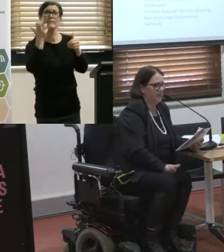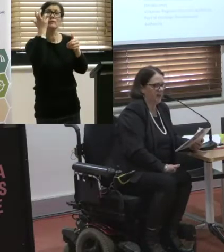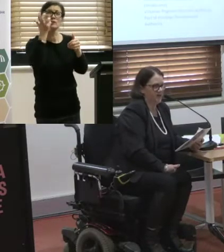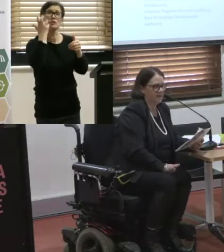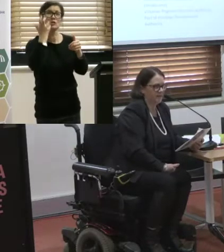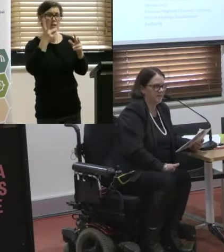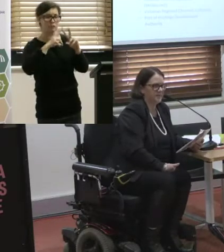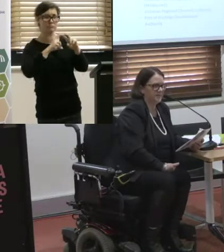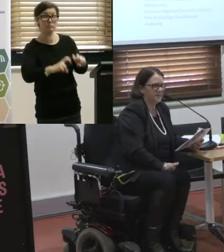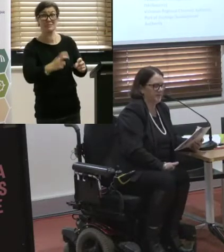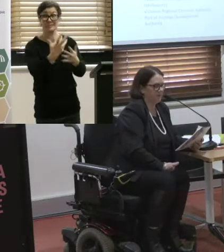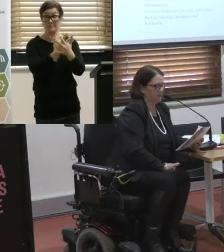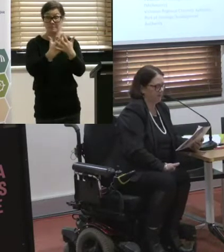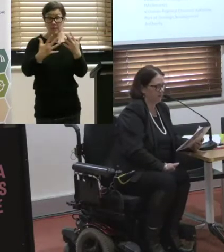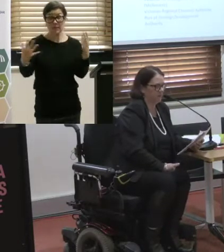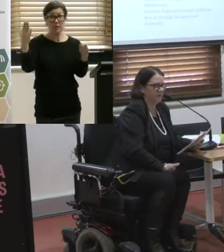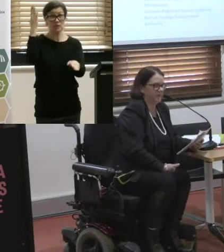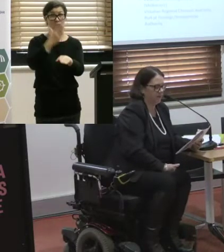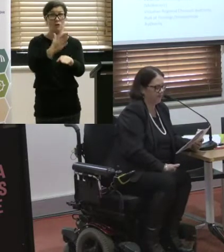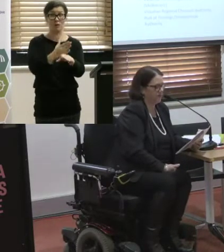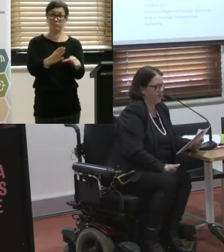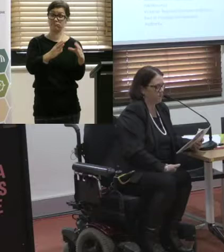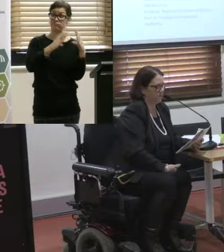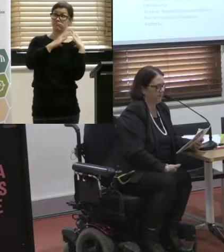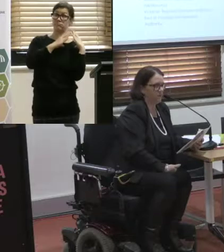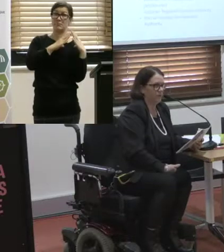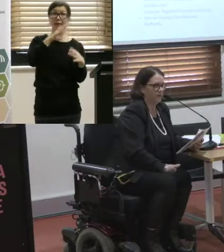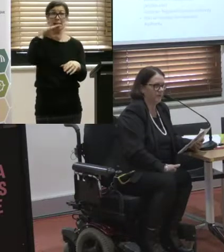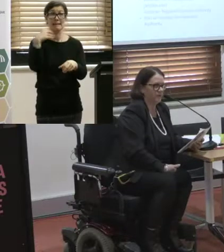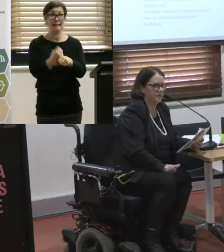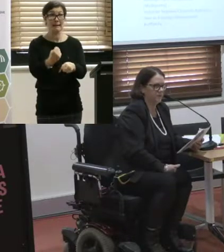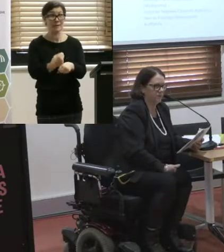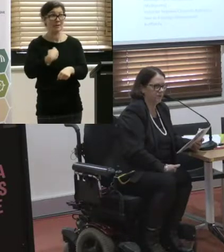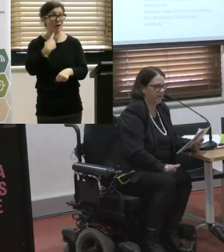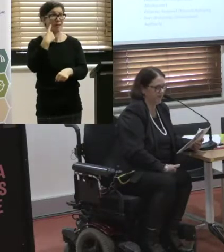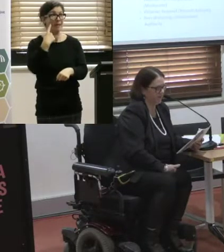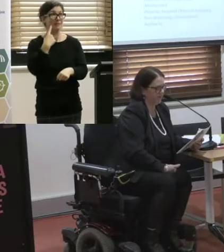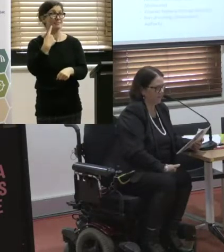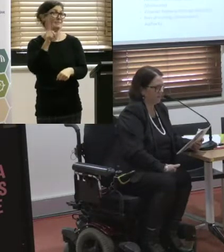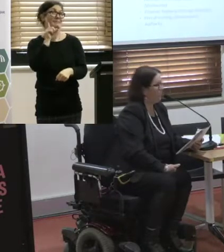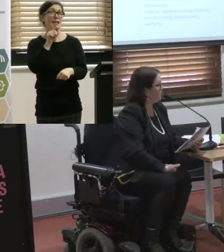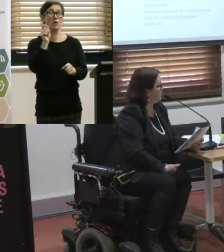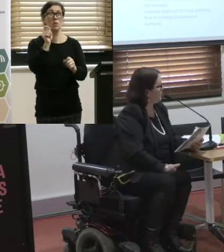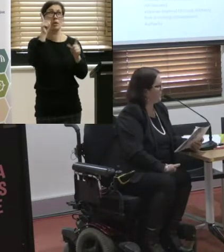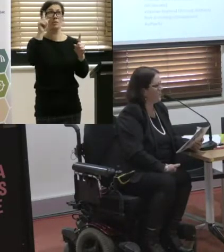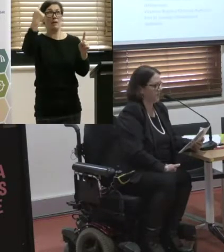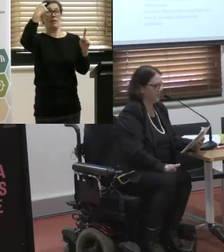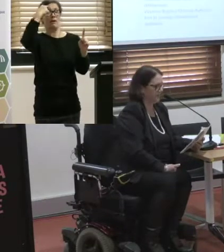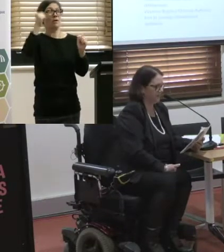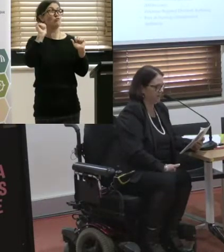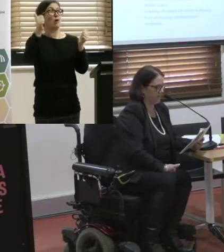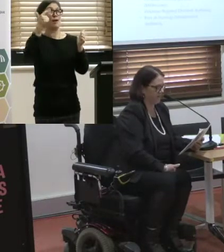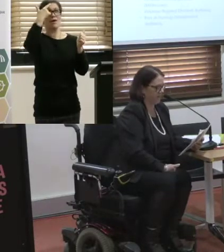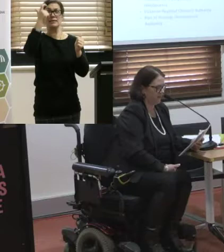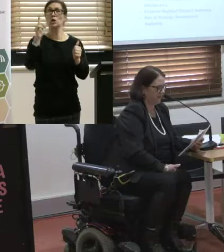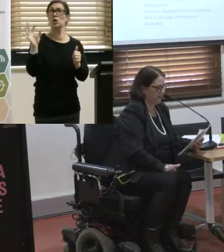huge task. This isn't something that the government, I don't think, just woke up one morning and thought this might be a good idea. But with the authorities that you